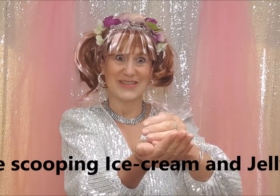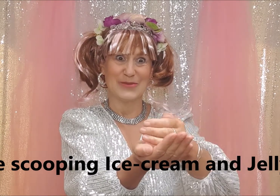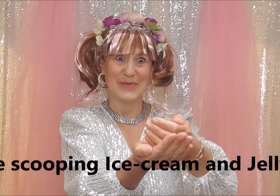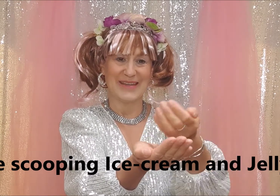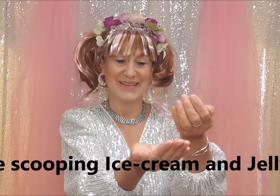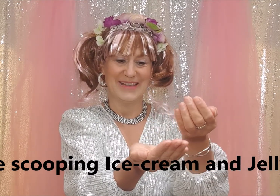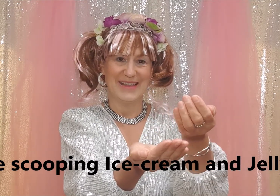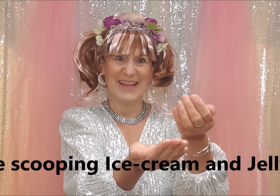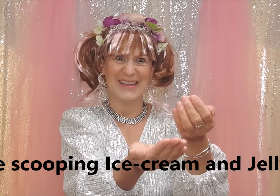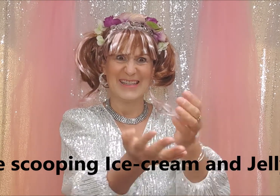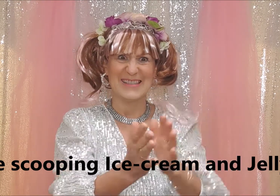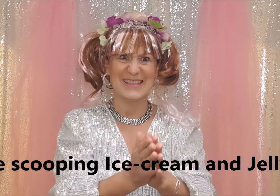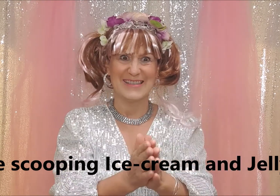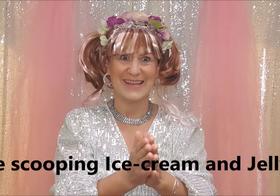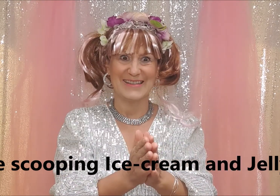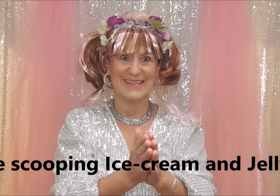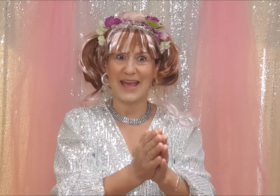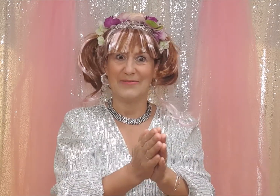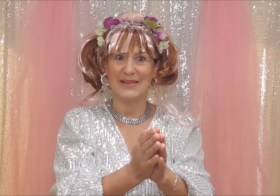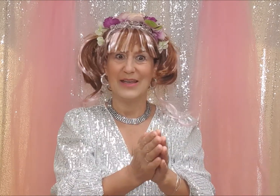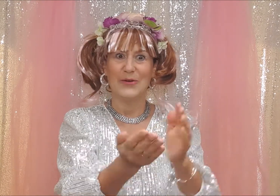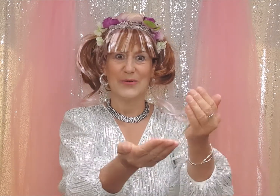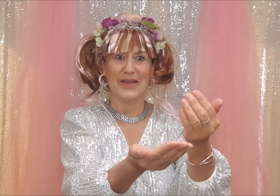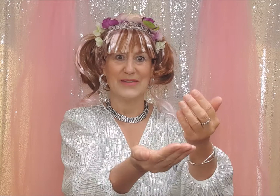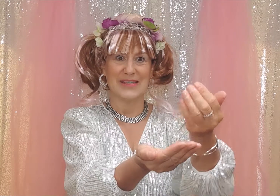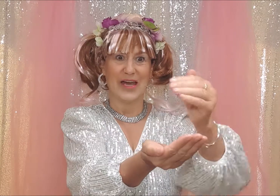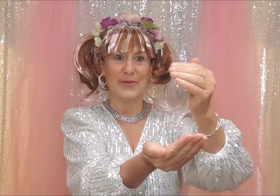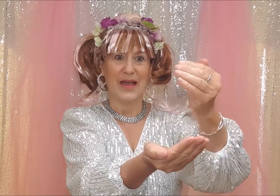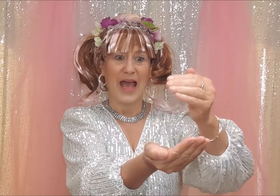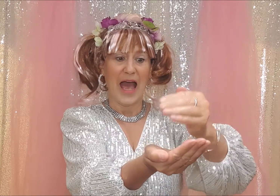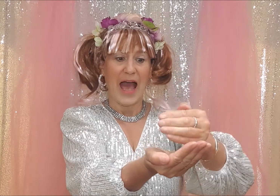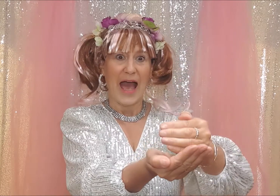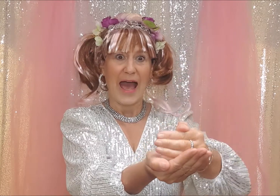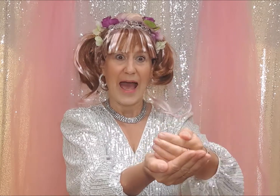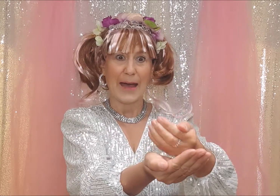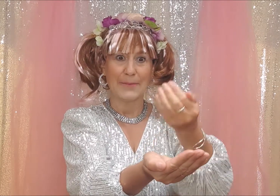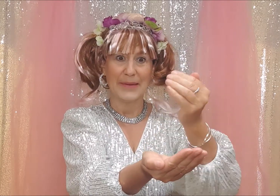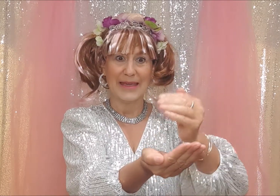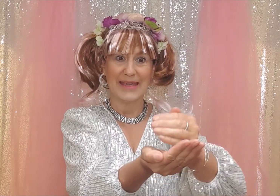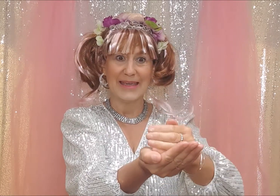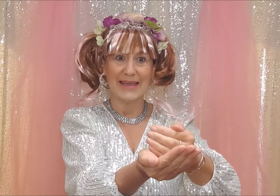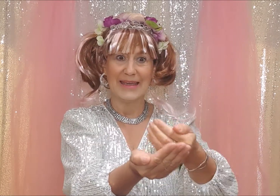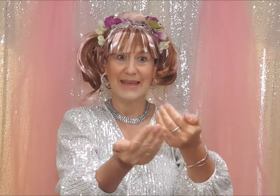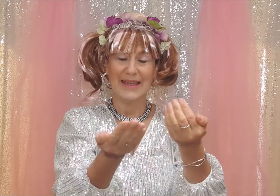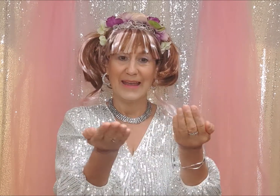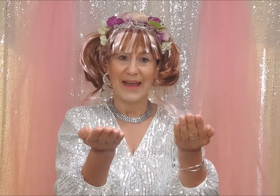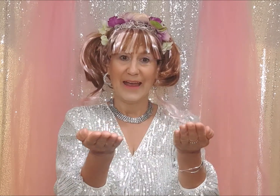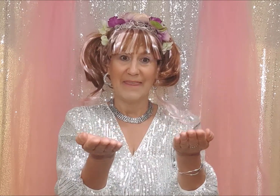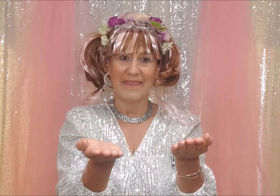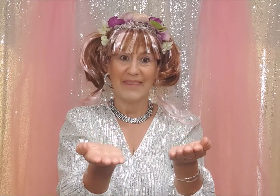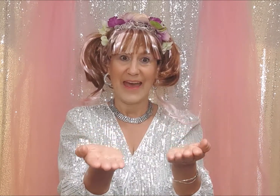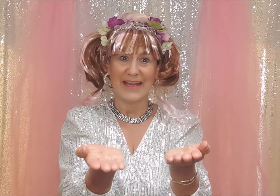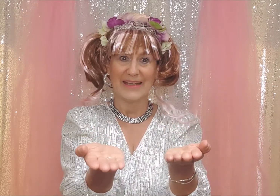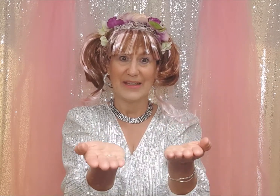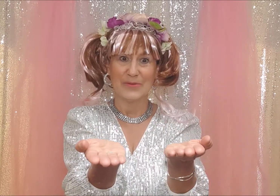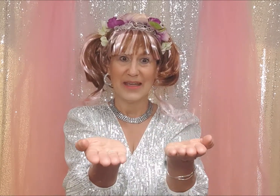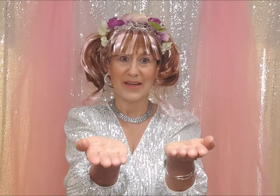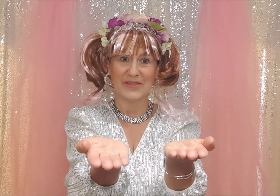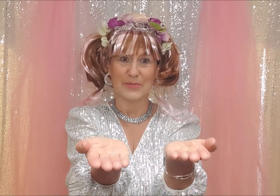scooping easy isn't it so we're going to go happy and then we have to